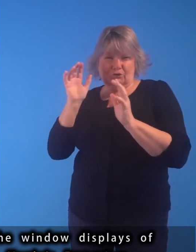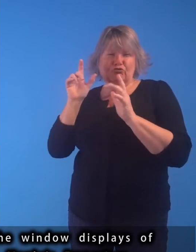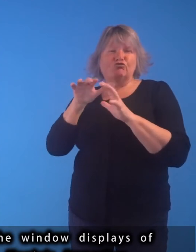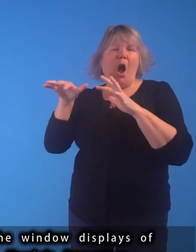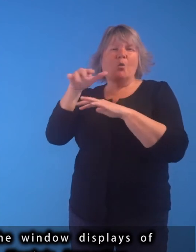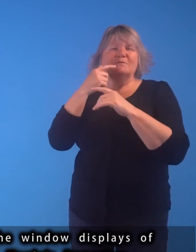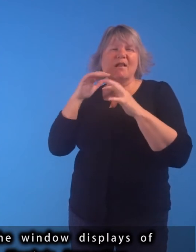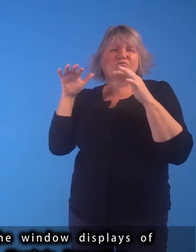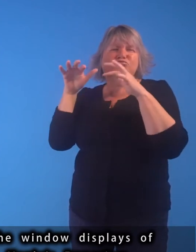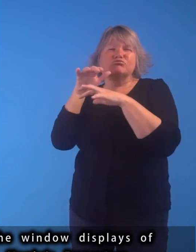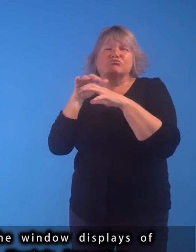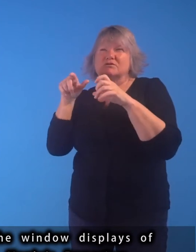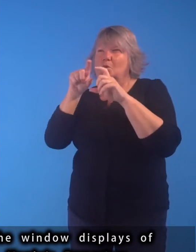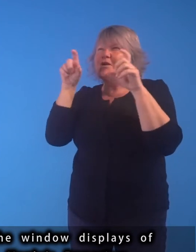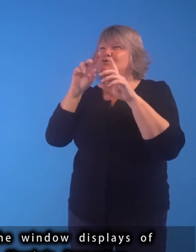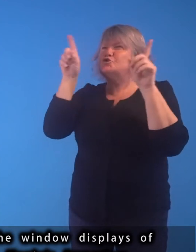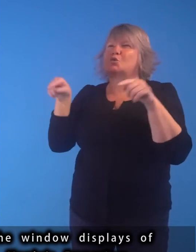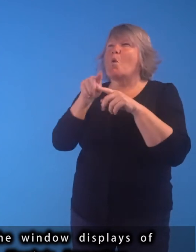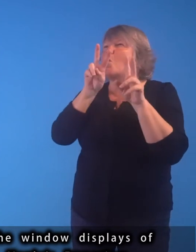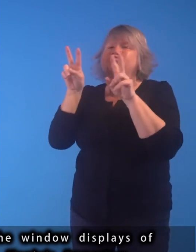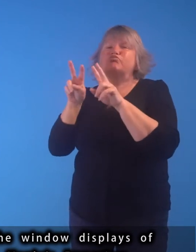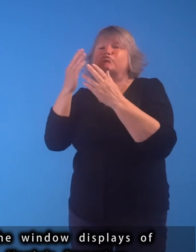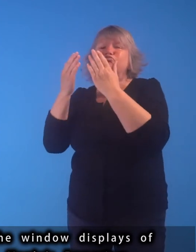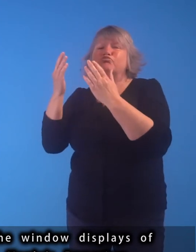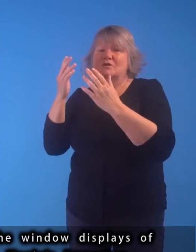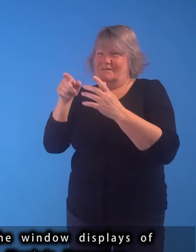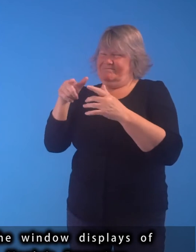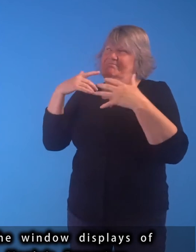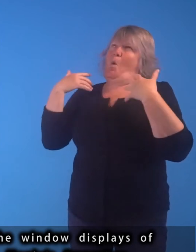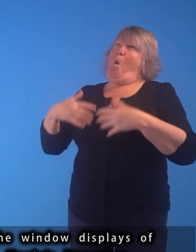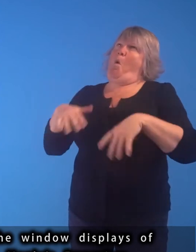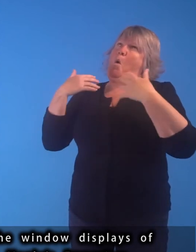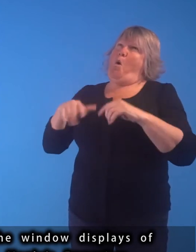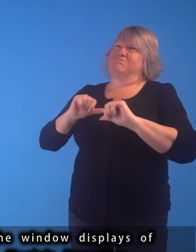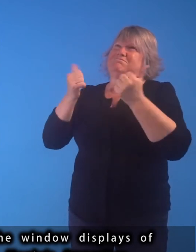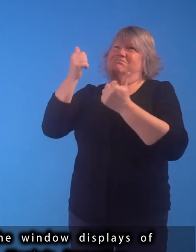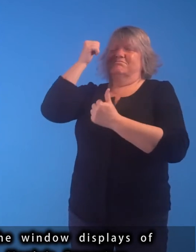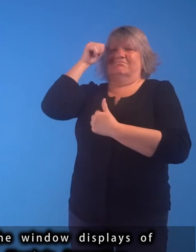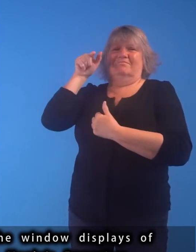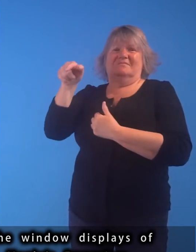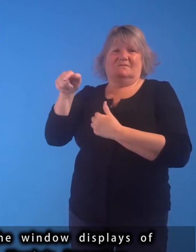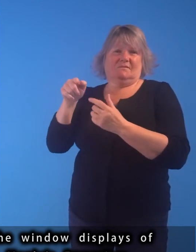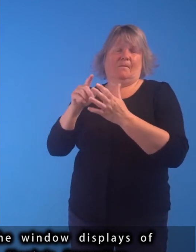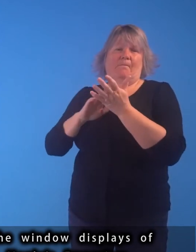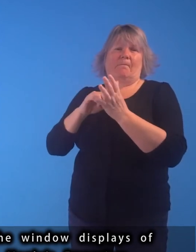the right, crowds huddled around the window displays of the magnificent department store, Mall's Emporium.